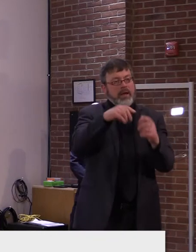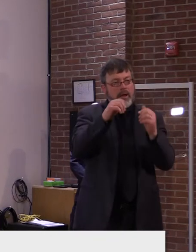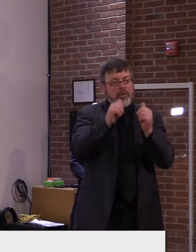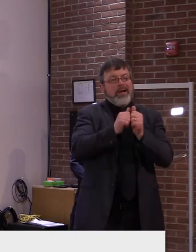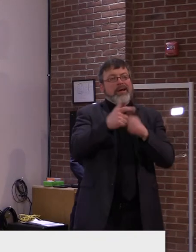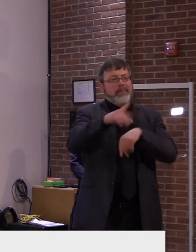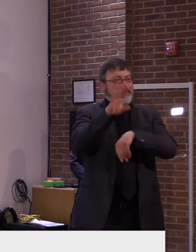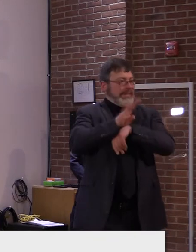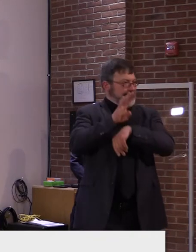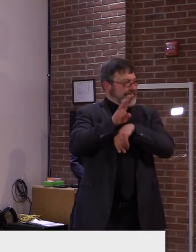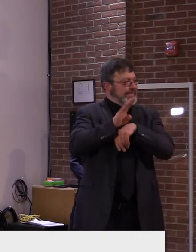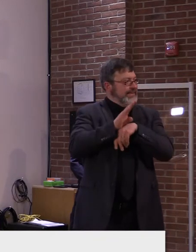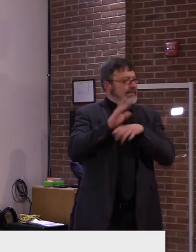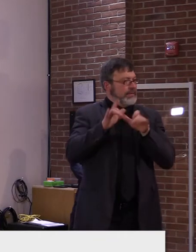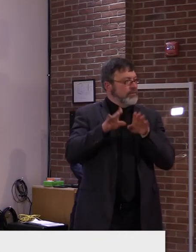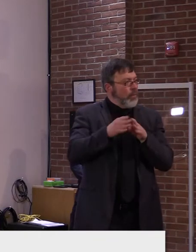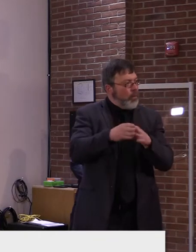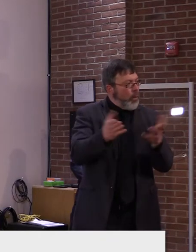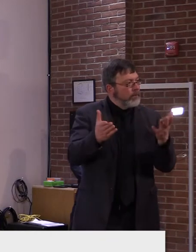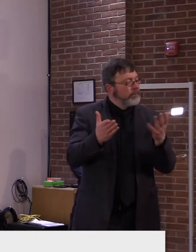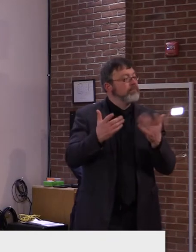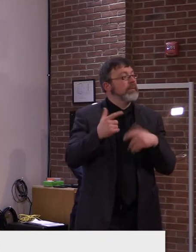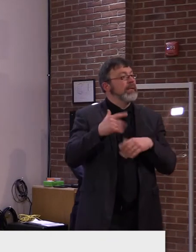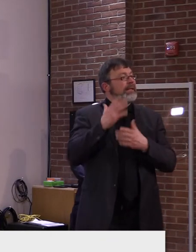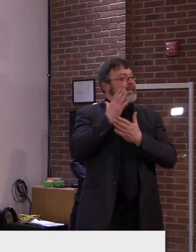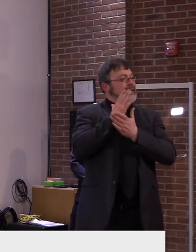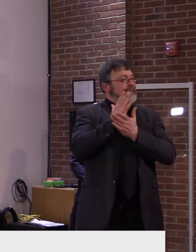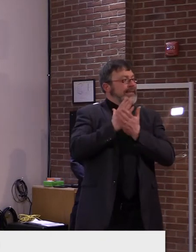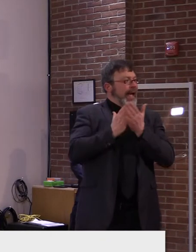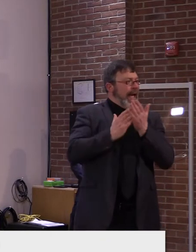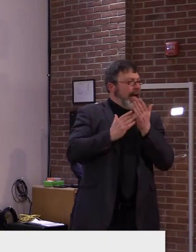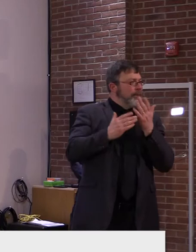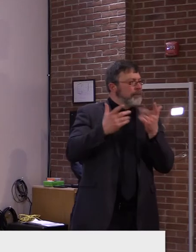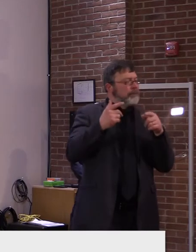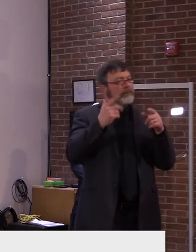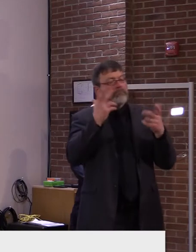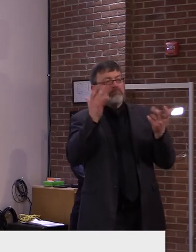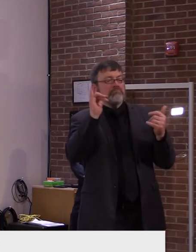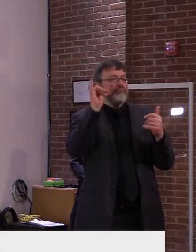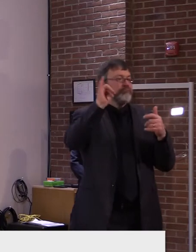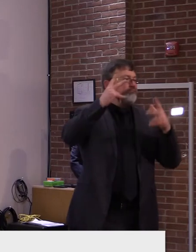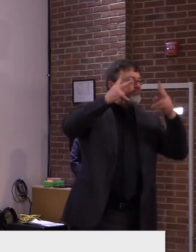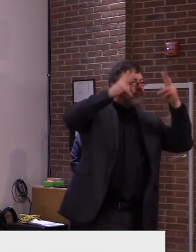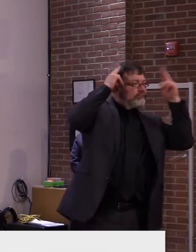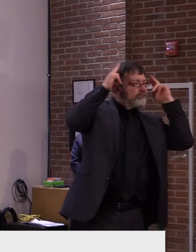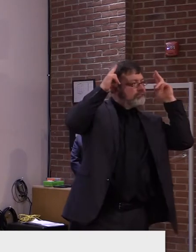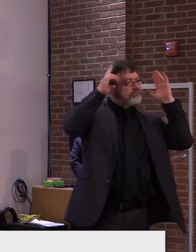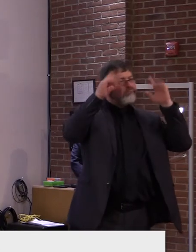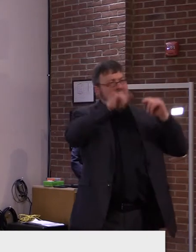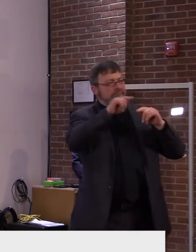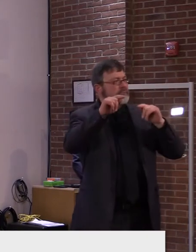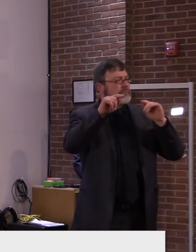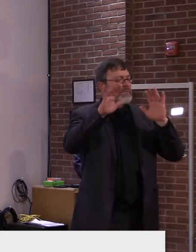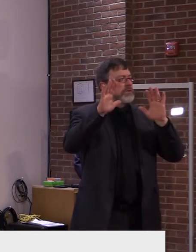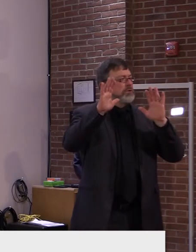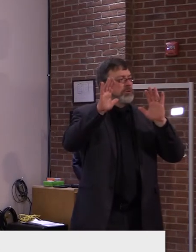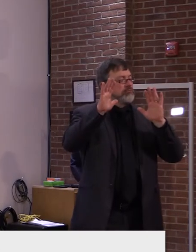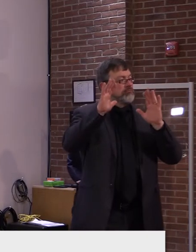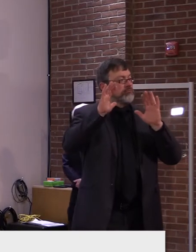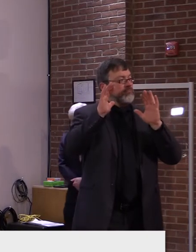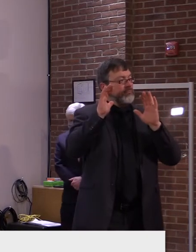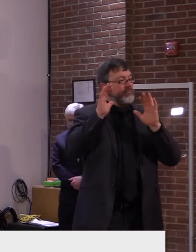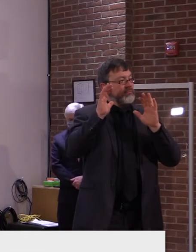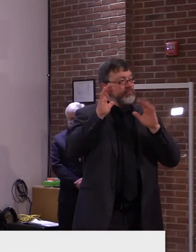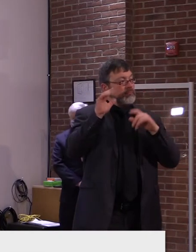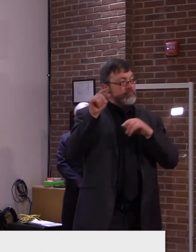businesses are at 25% still, I think hairdressers and some other folks are, uh, do we see us, uh, another, uh, little